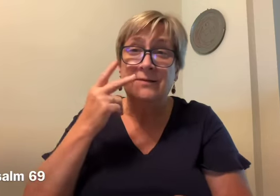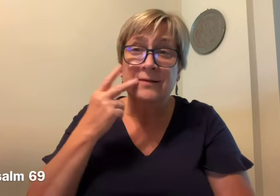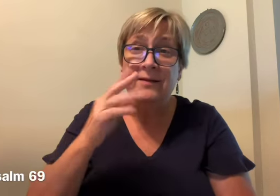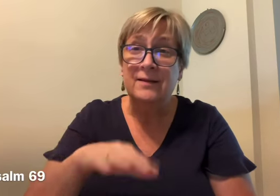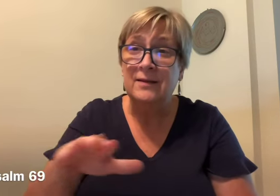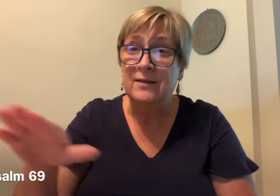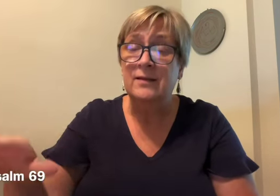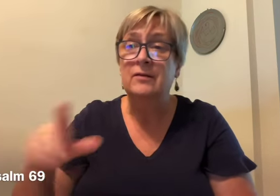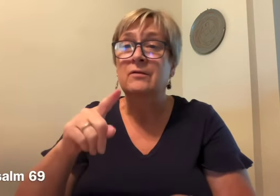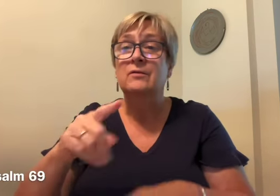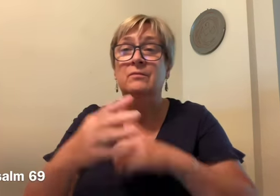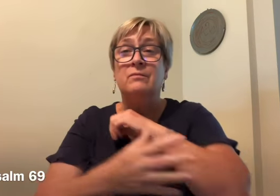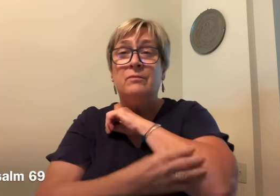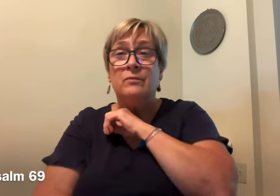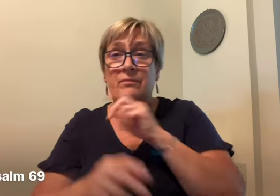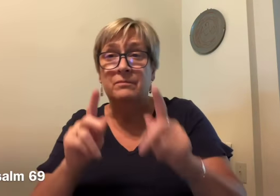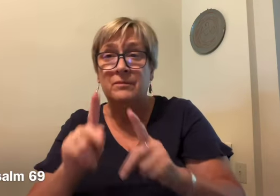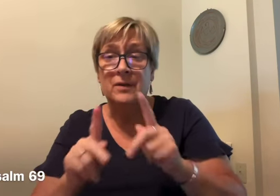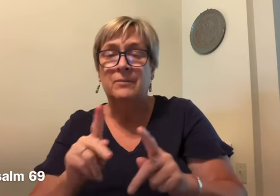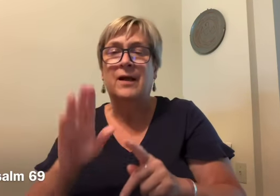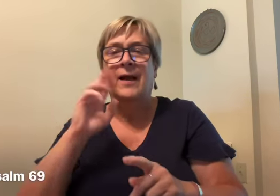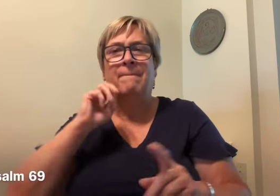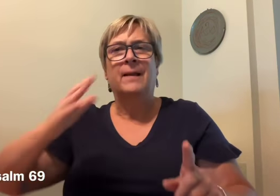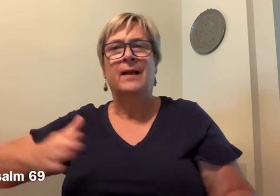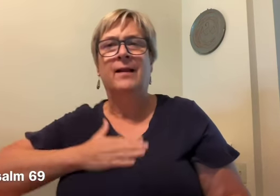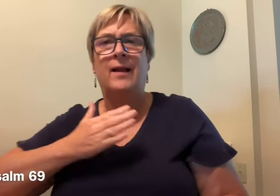See, you lowly ones, and be glad.